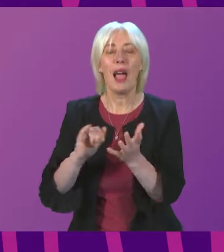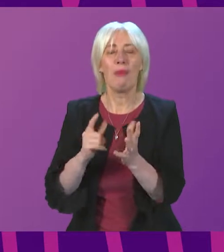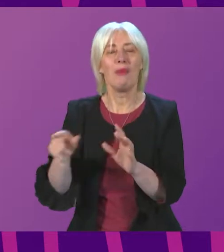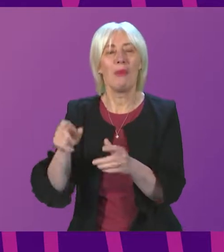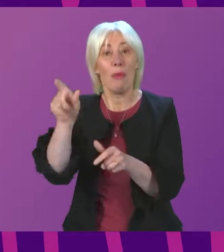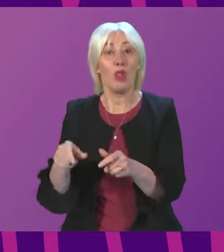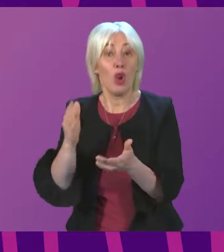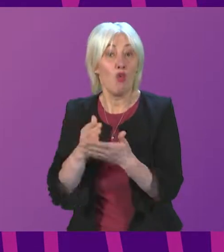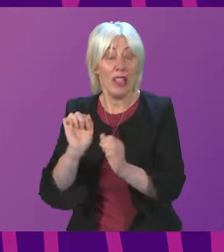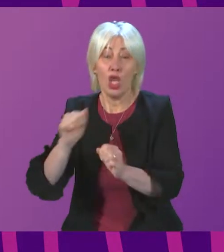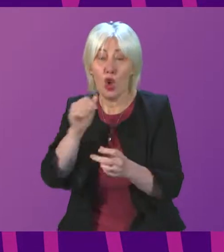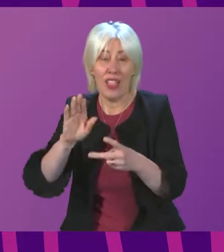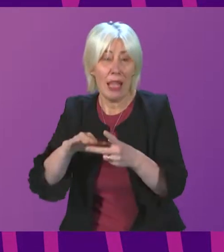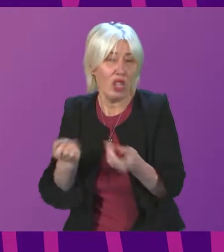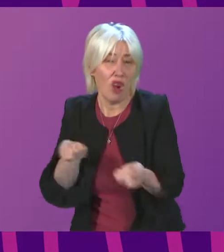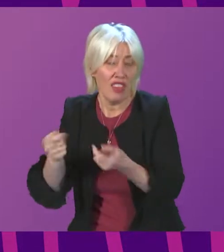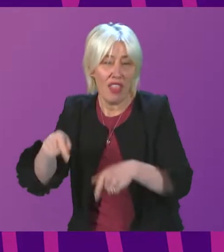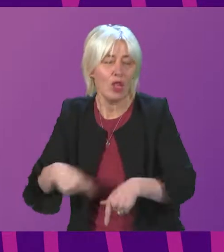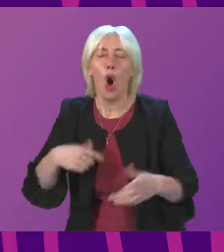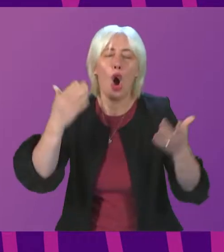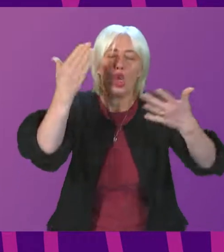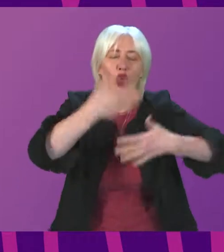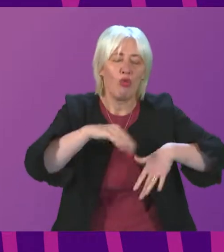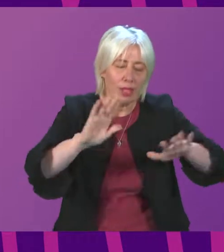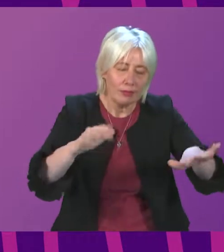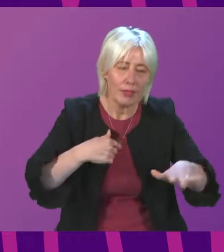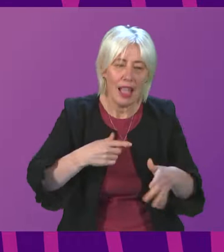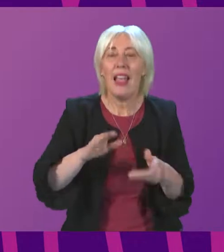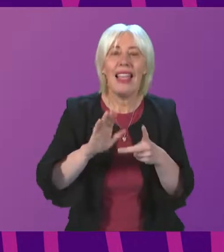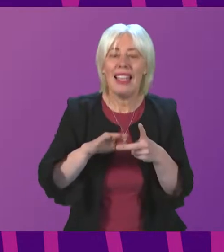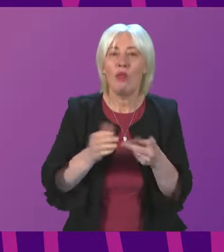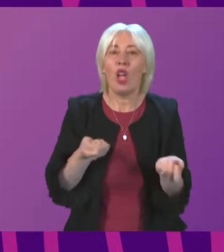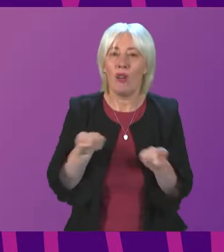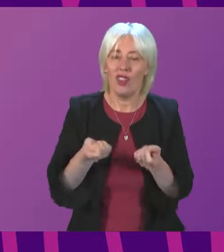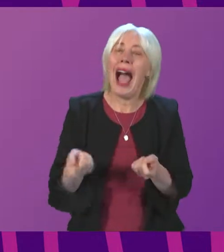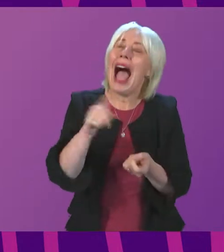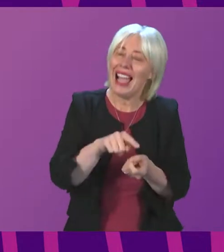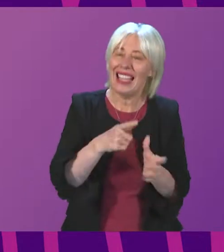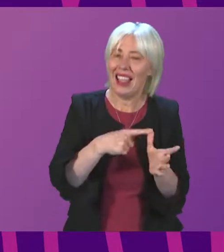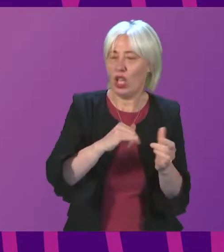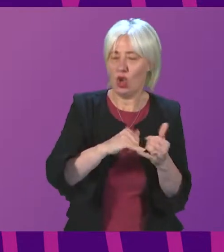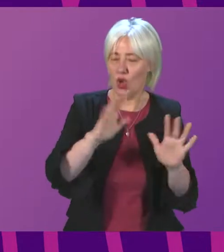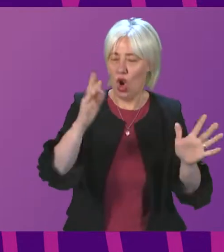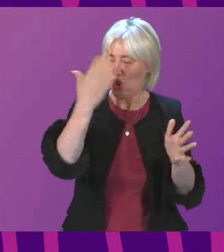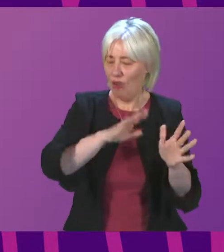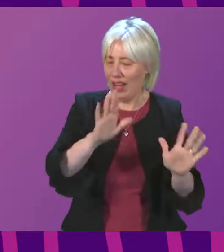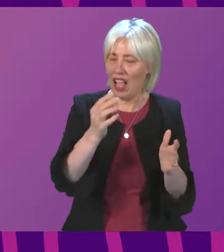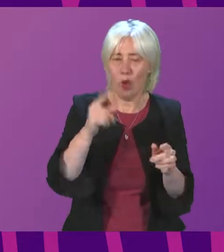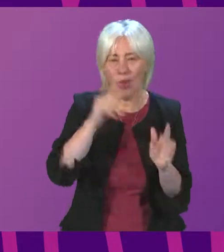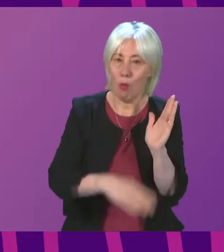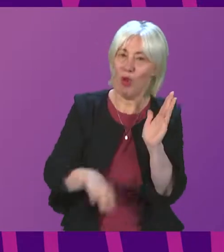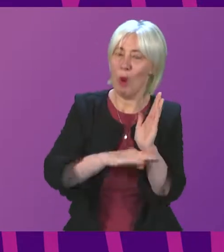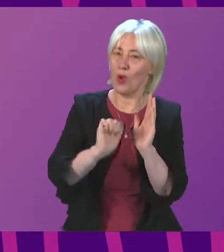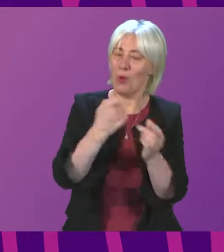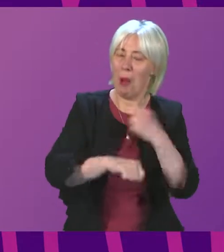we'll... Sorry, I was talking about the Deputy Convener and Alexander Stewart, rather than the Deputy Convener, Mr